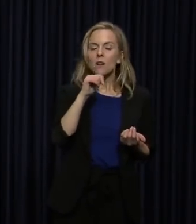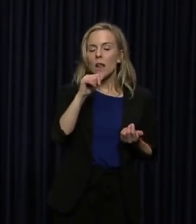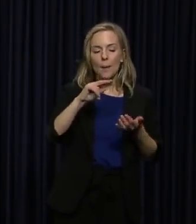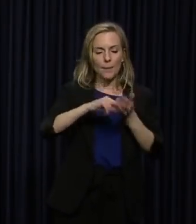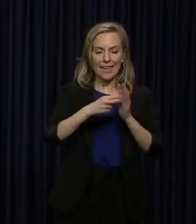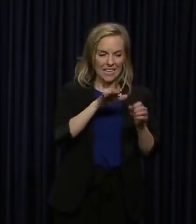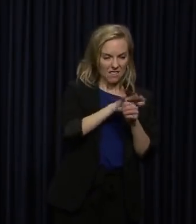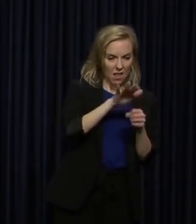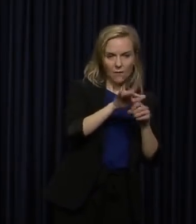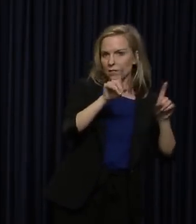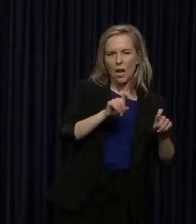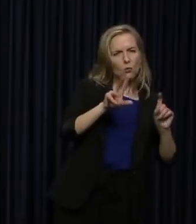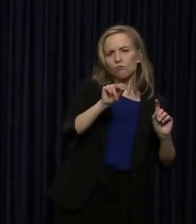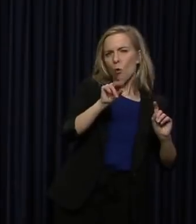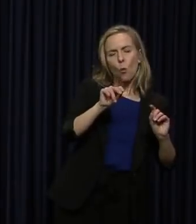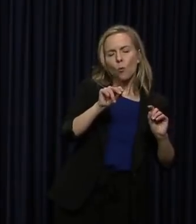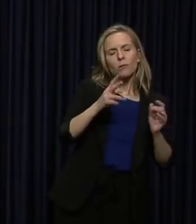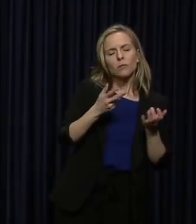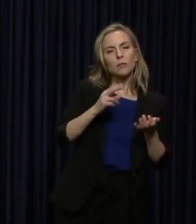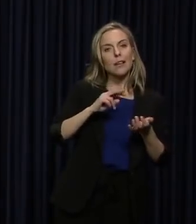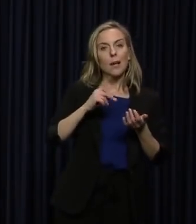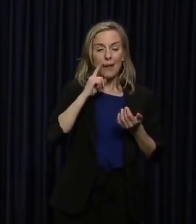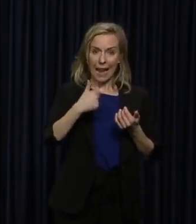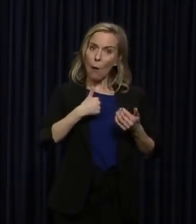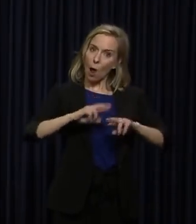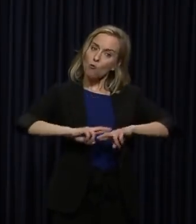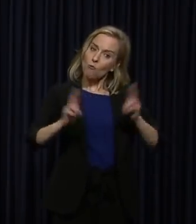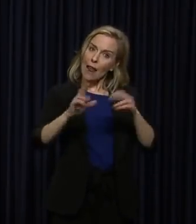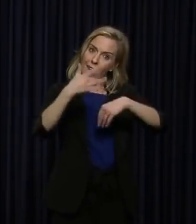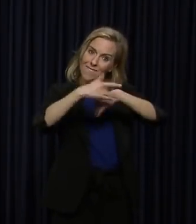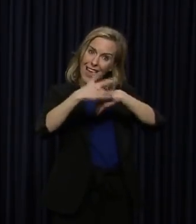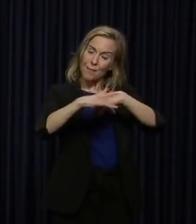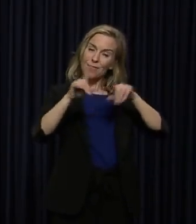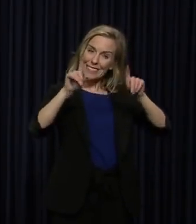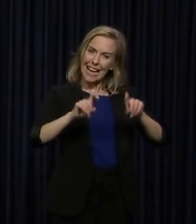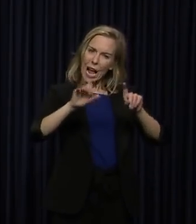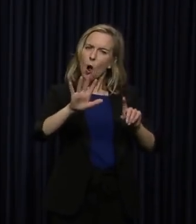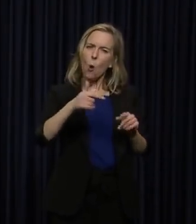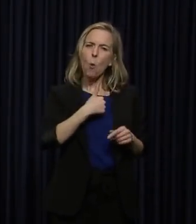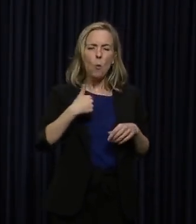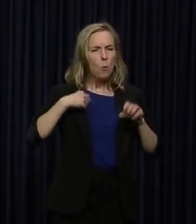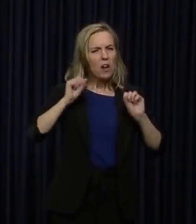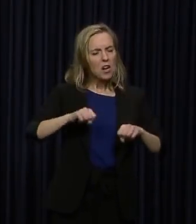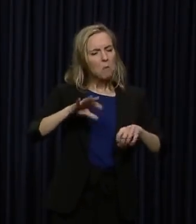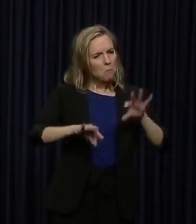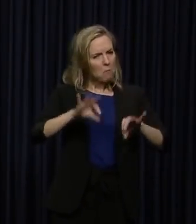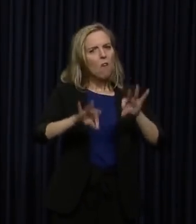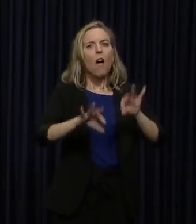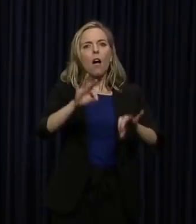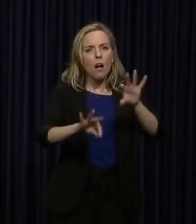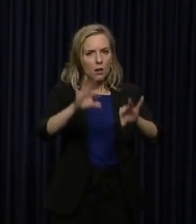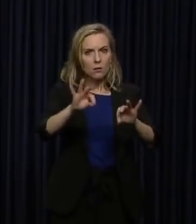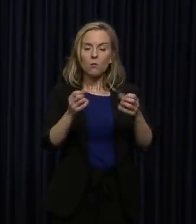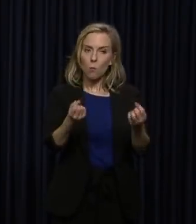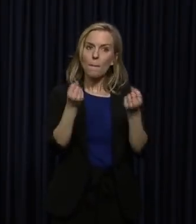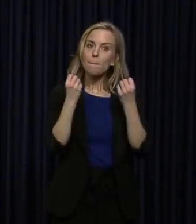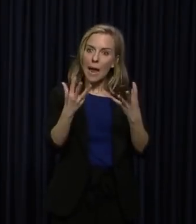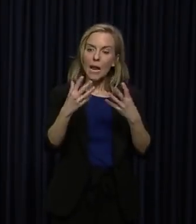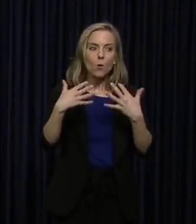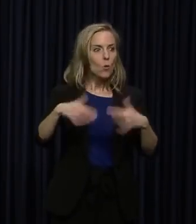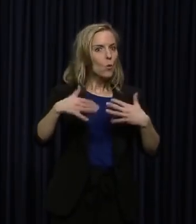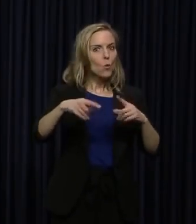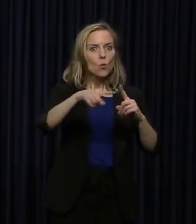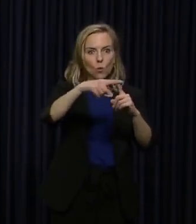a lack of testing. If we had the widespread testing that we hope to have in the future, yes, we would discover that there are many more